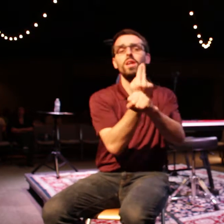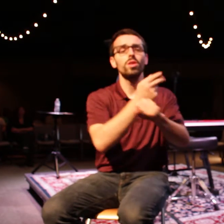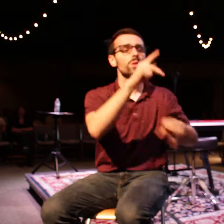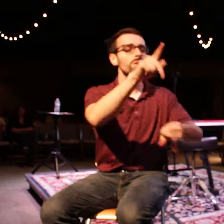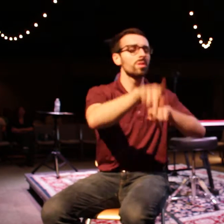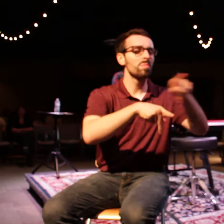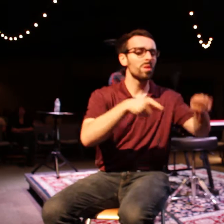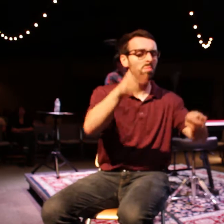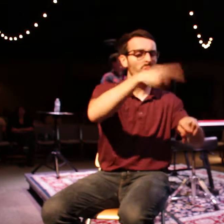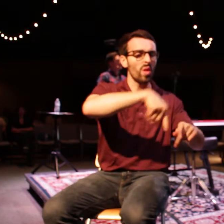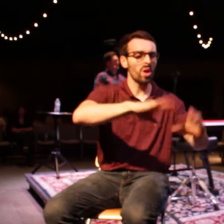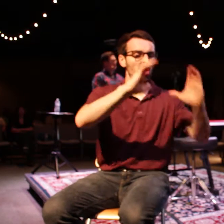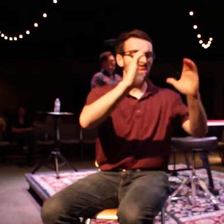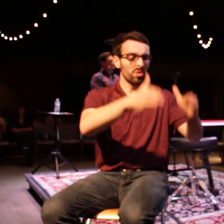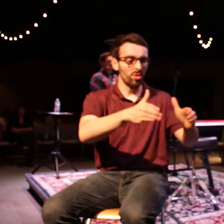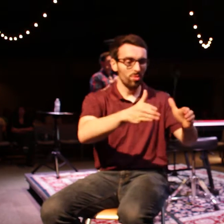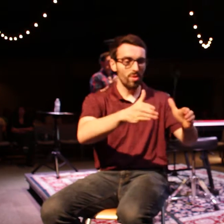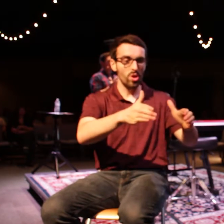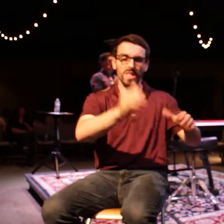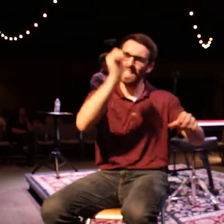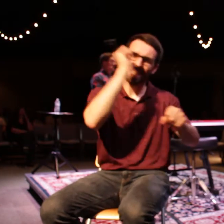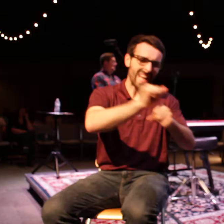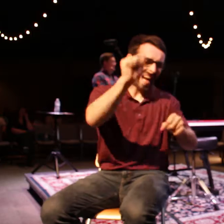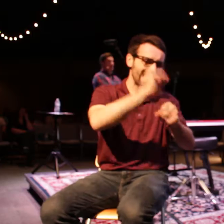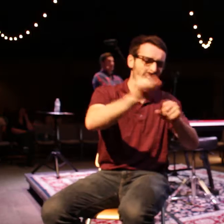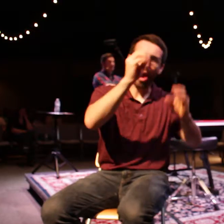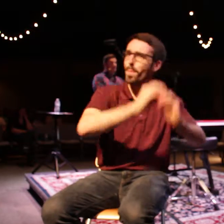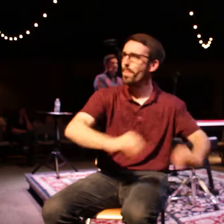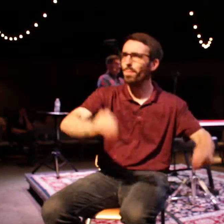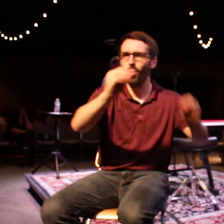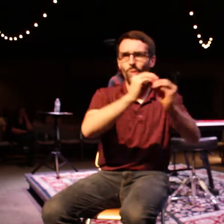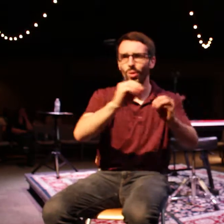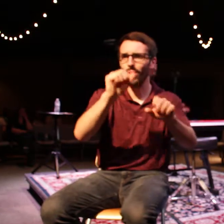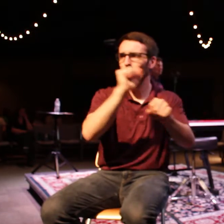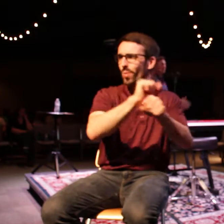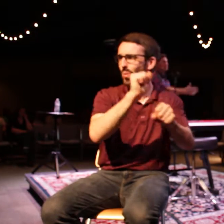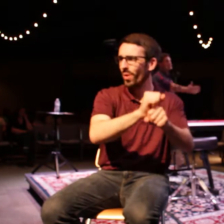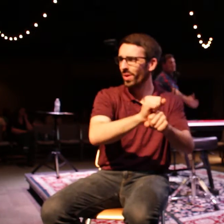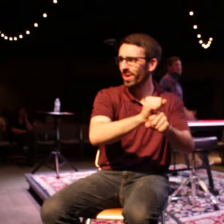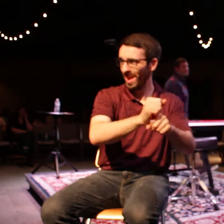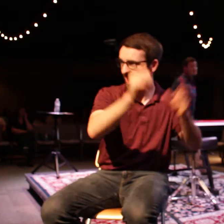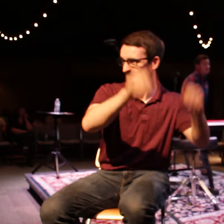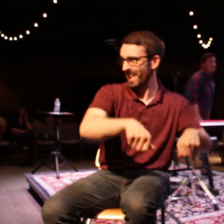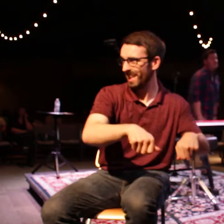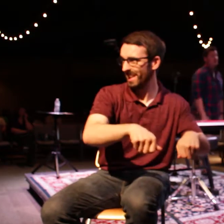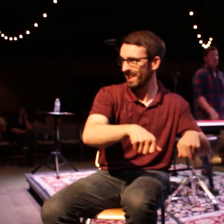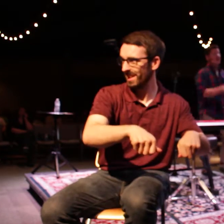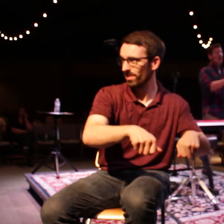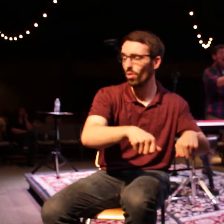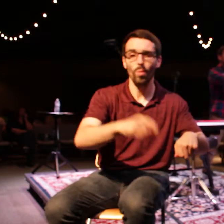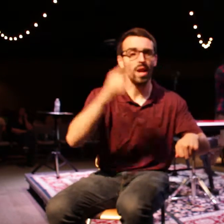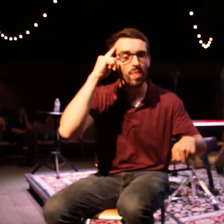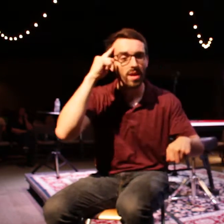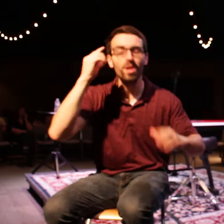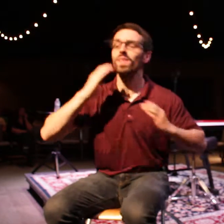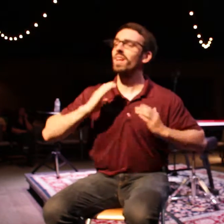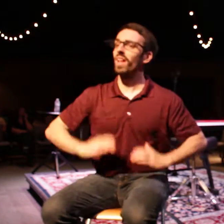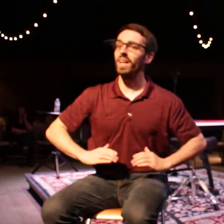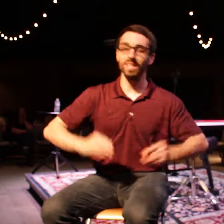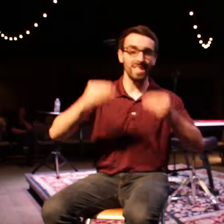So you think about it, that's oftentimes how we think about clients, how we think about people that we're selling to in a sales job. I use people to get